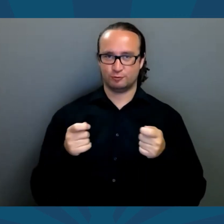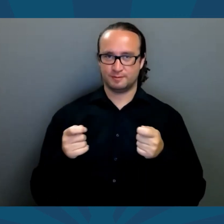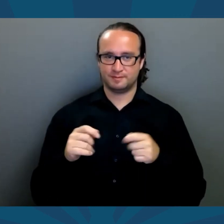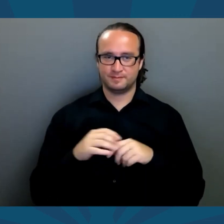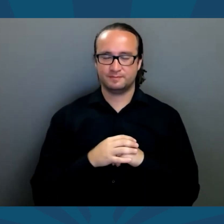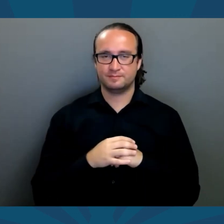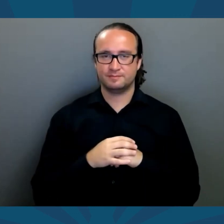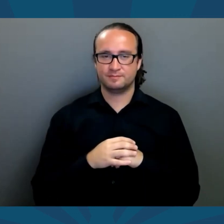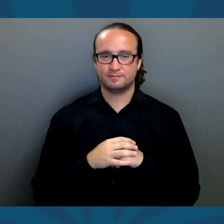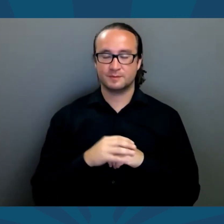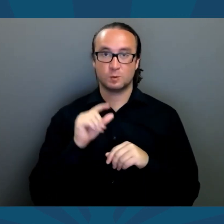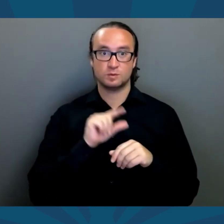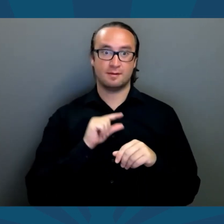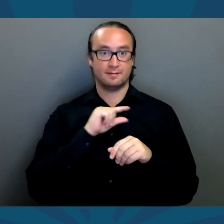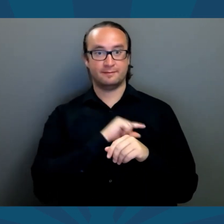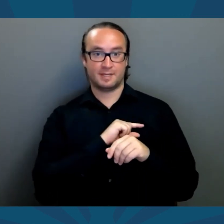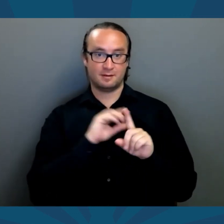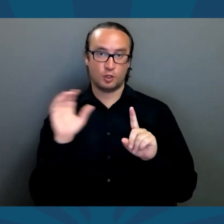taxes and regulations.